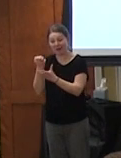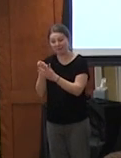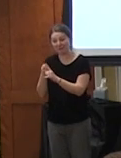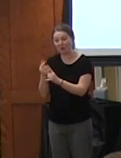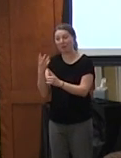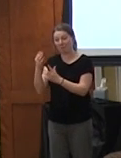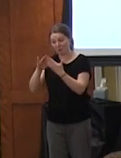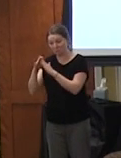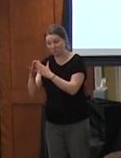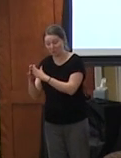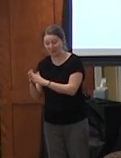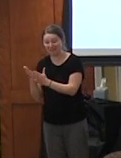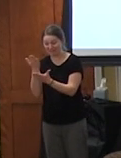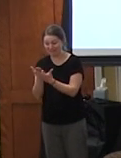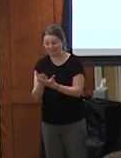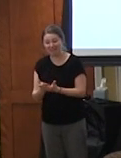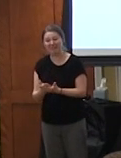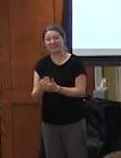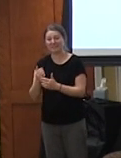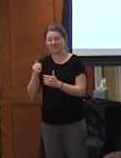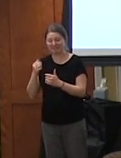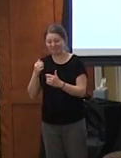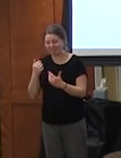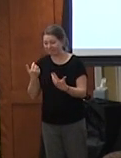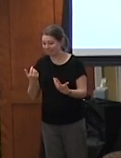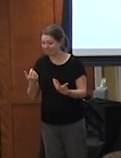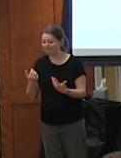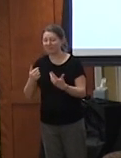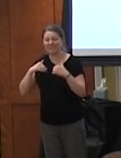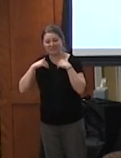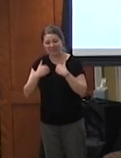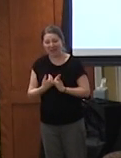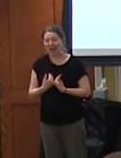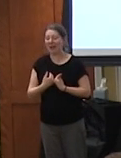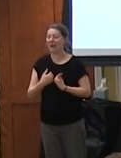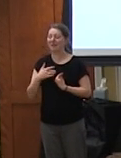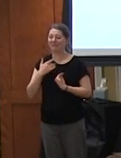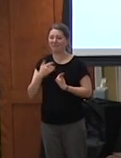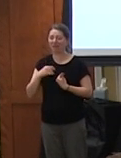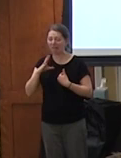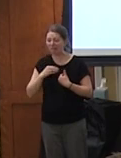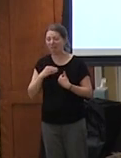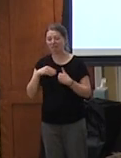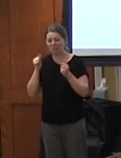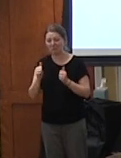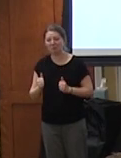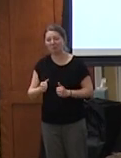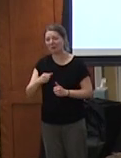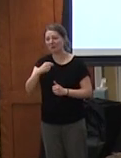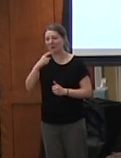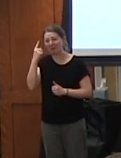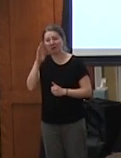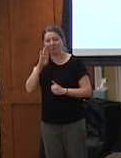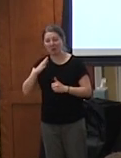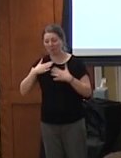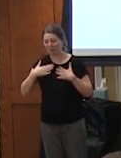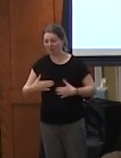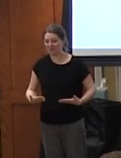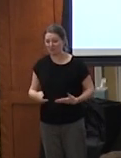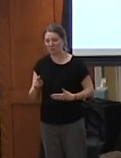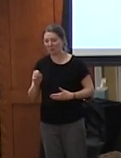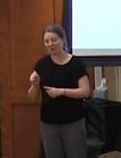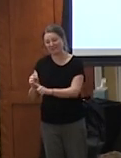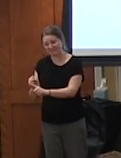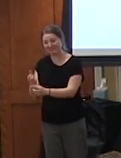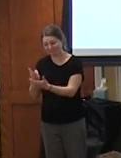tired beaten down black and brown bodies in our communities it's only hurting us to continue to tell us